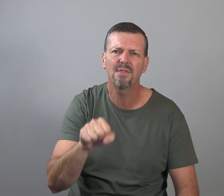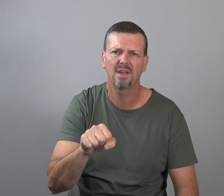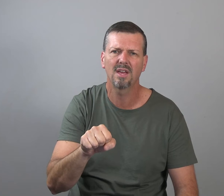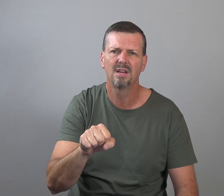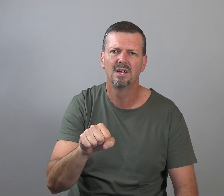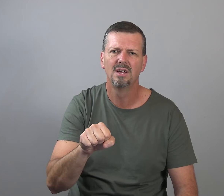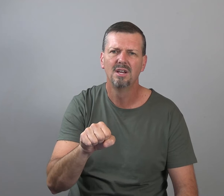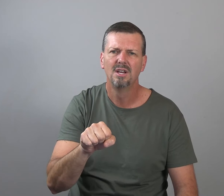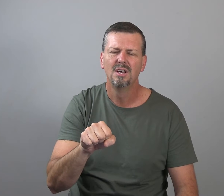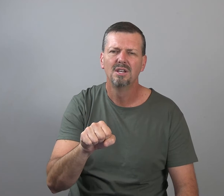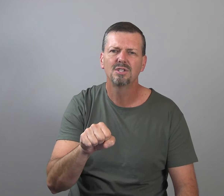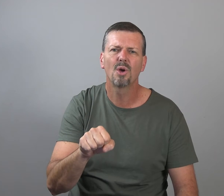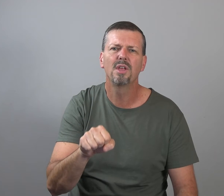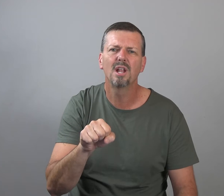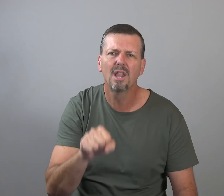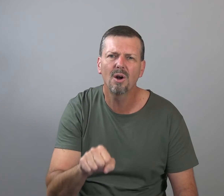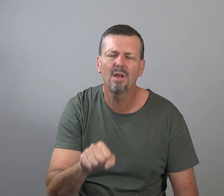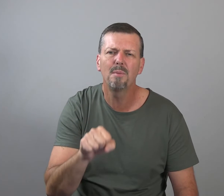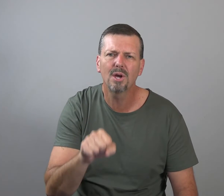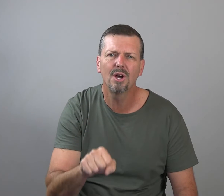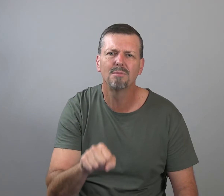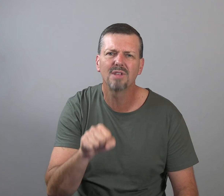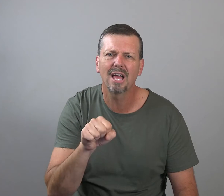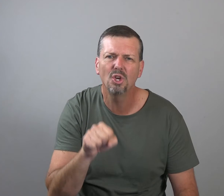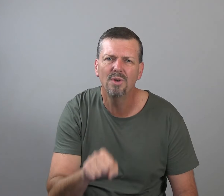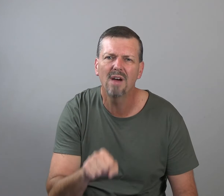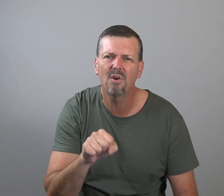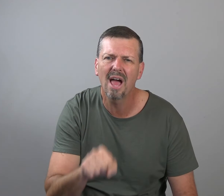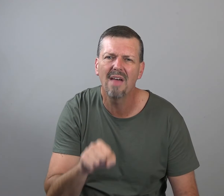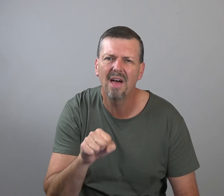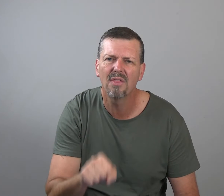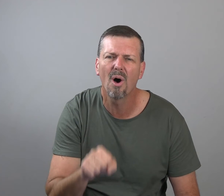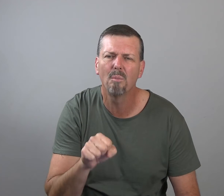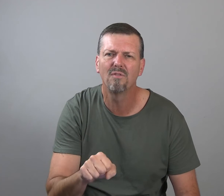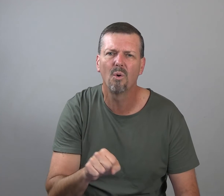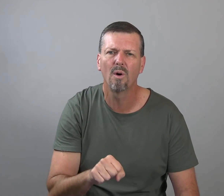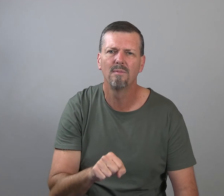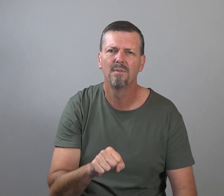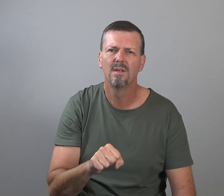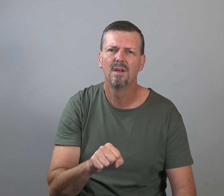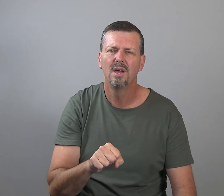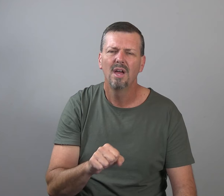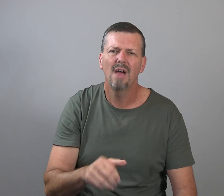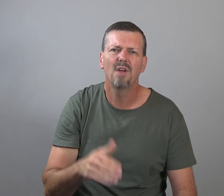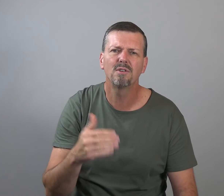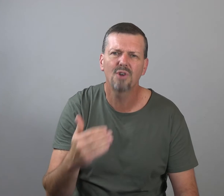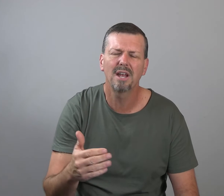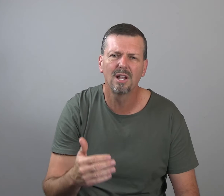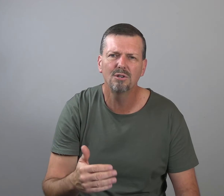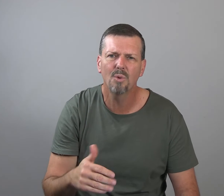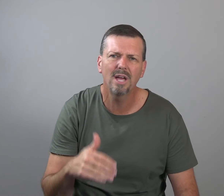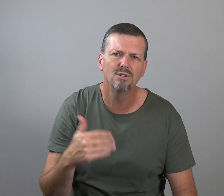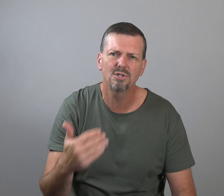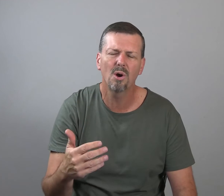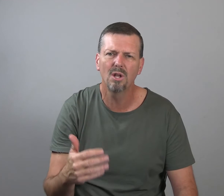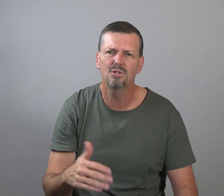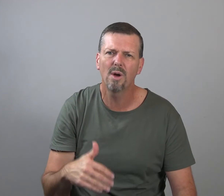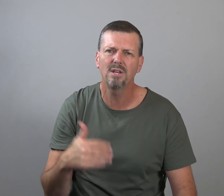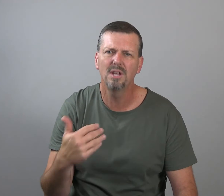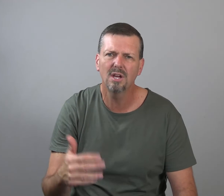nothing so that it literally becomes like you never had that thought before. Have you ever tried to lose weight and you started losing weight and you did